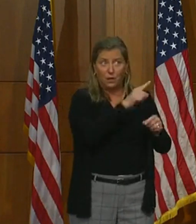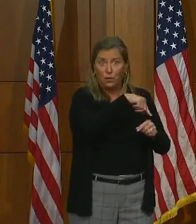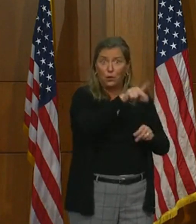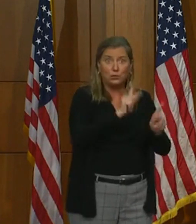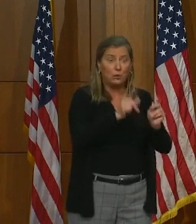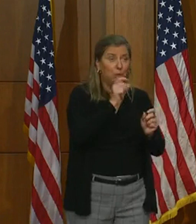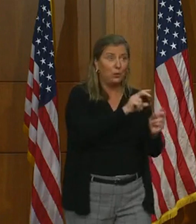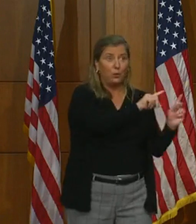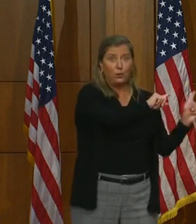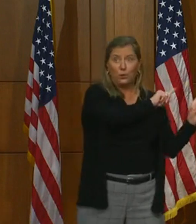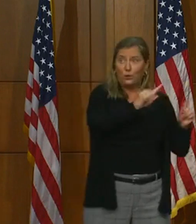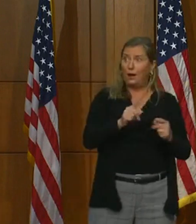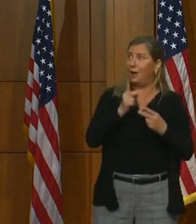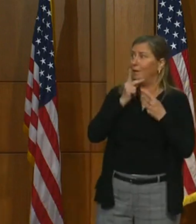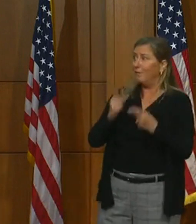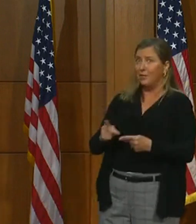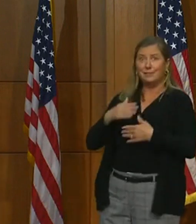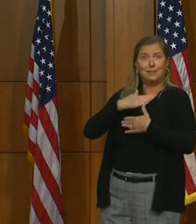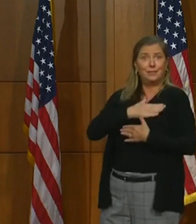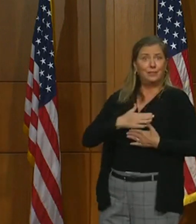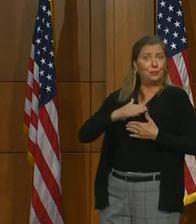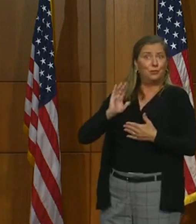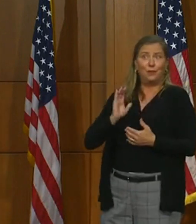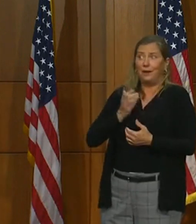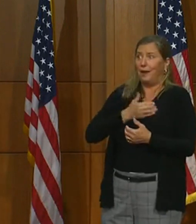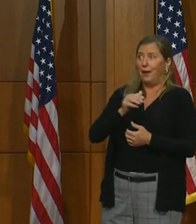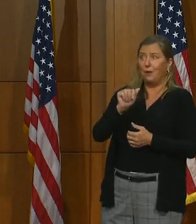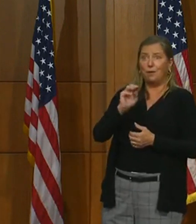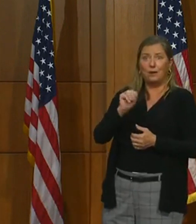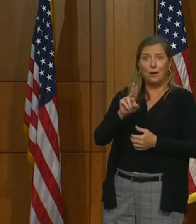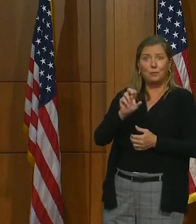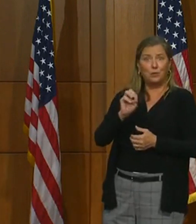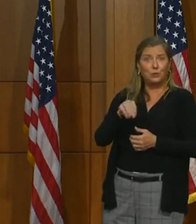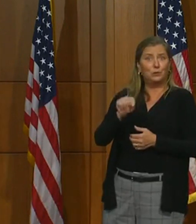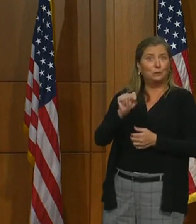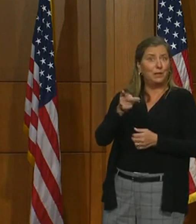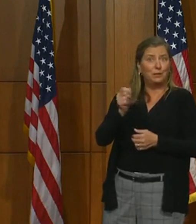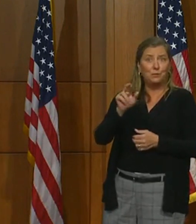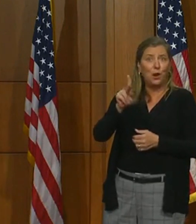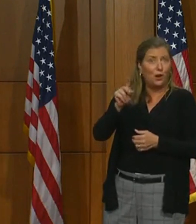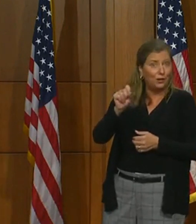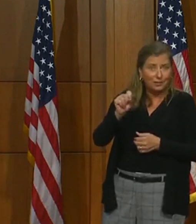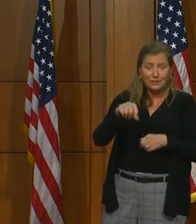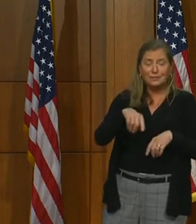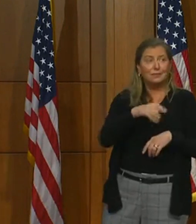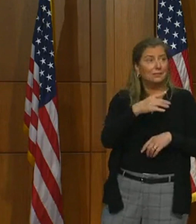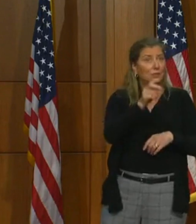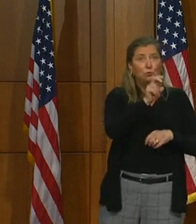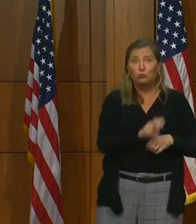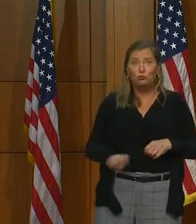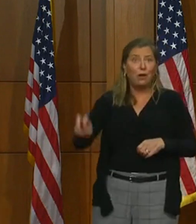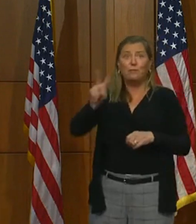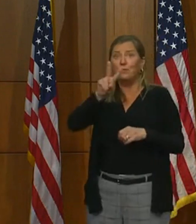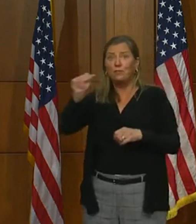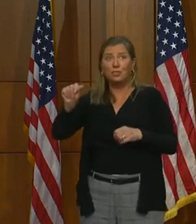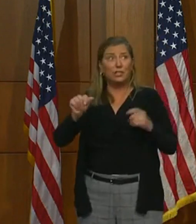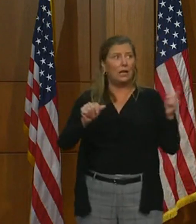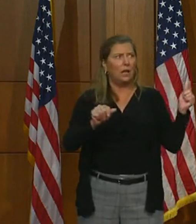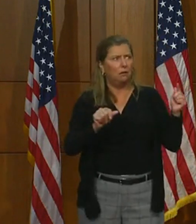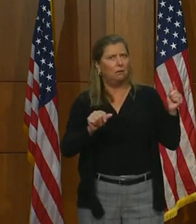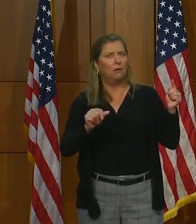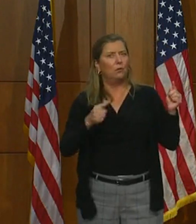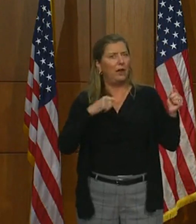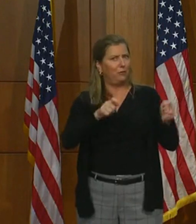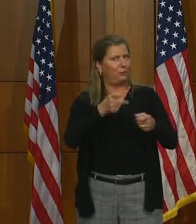come and enjoy our amusement parks, the ability to travel around Virginia. So we've got to be very